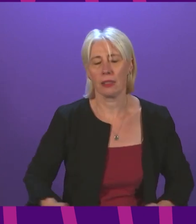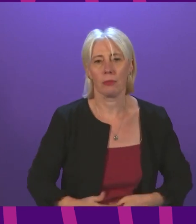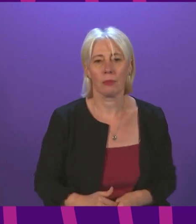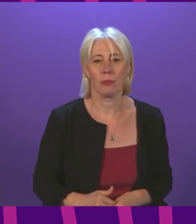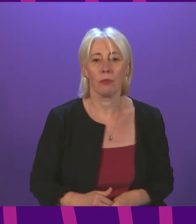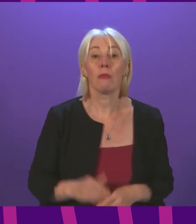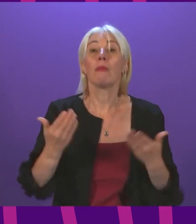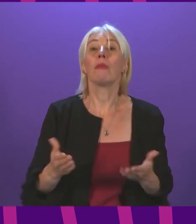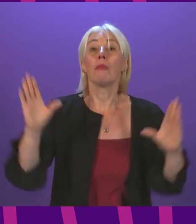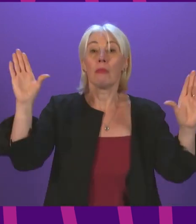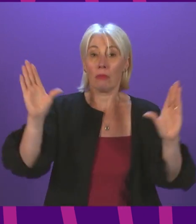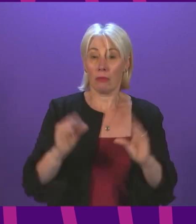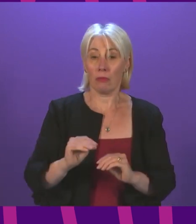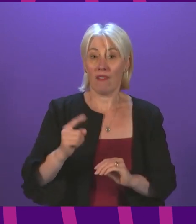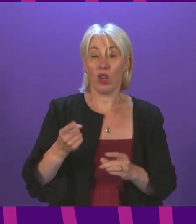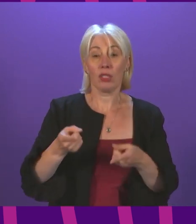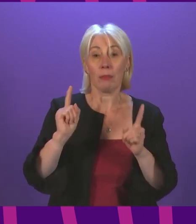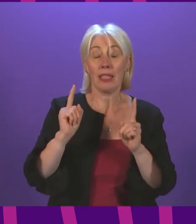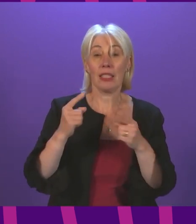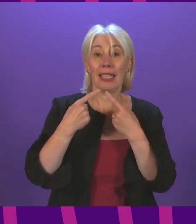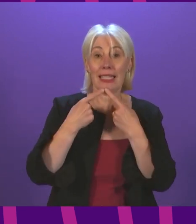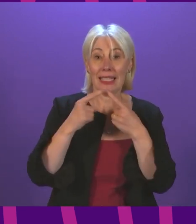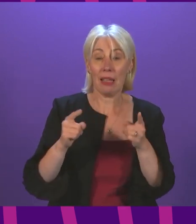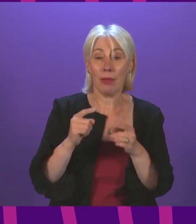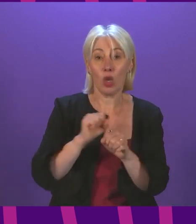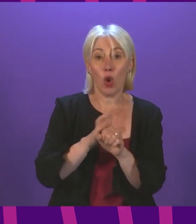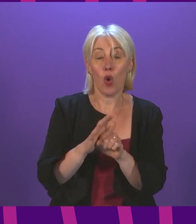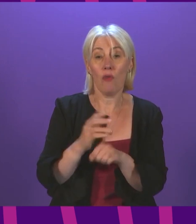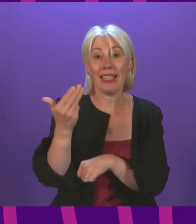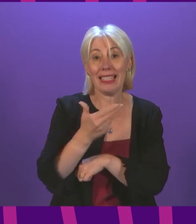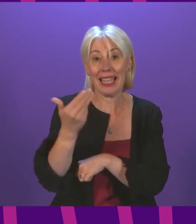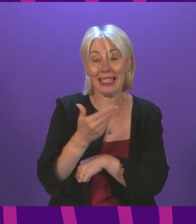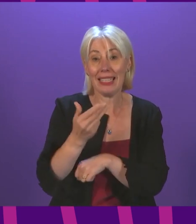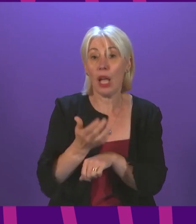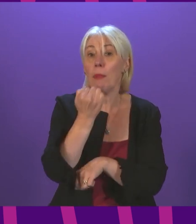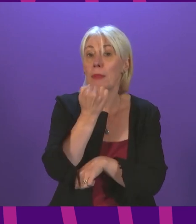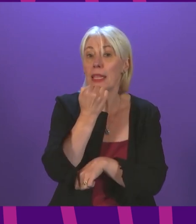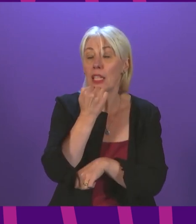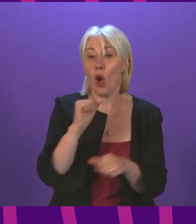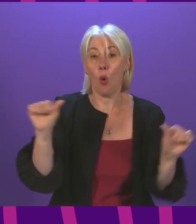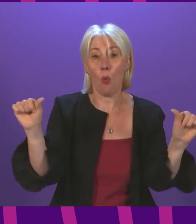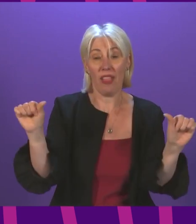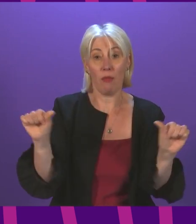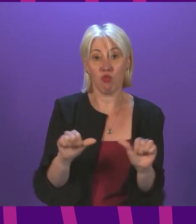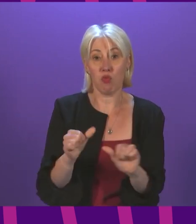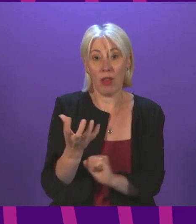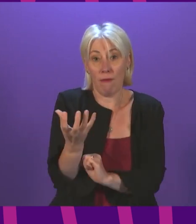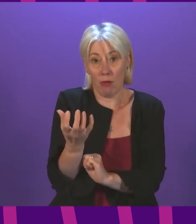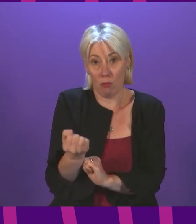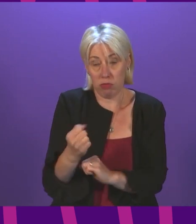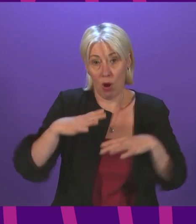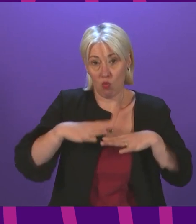that concludes the first minister's statement covert 19 updates there'll be a very brief suspension before the next item of business